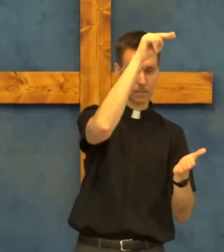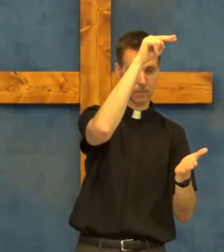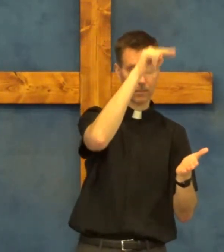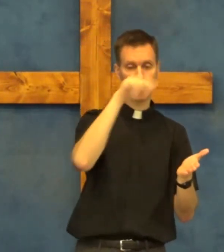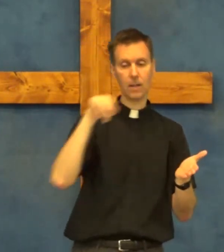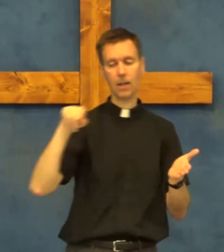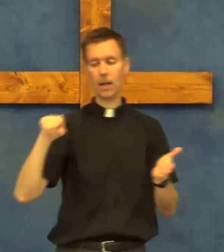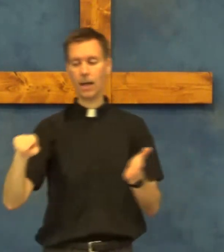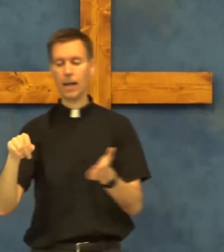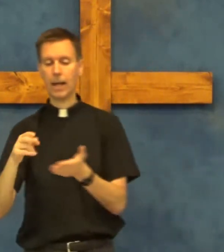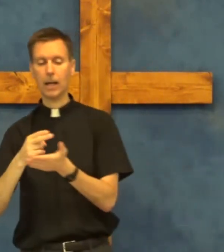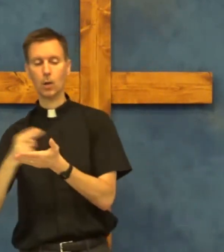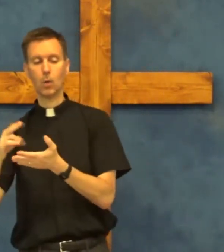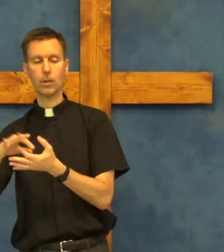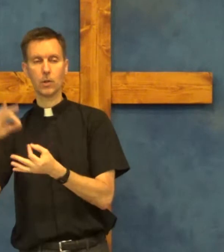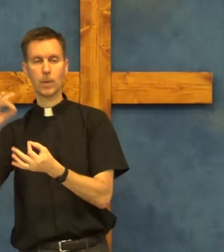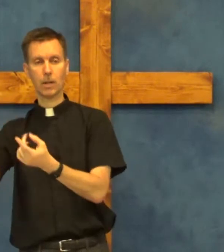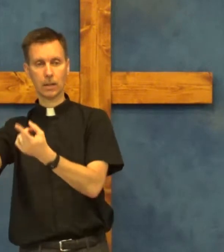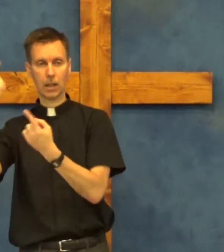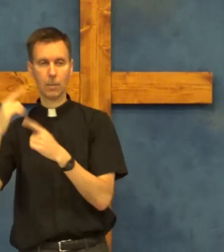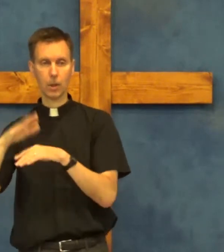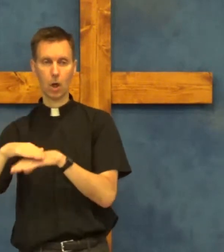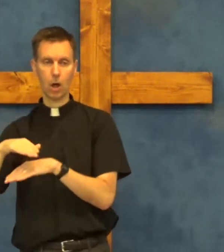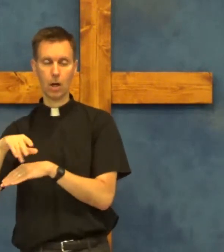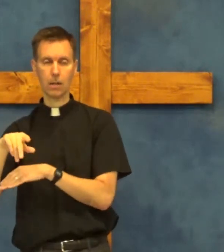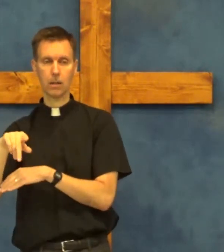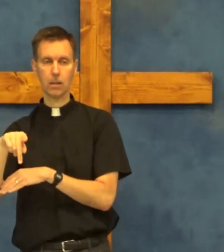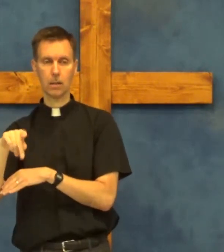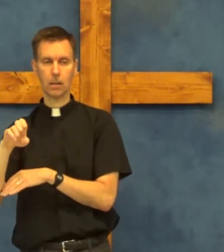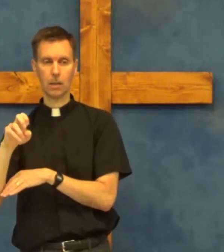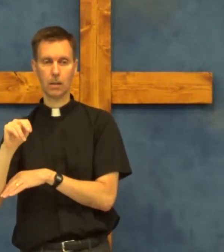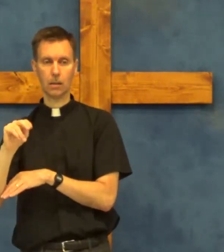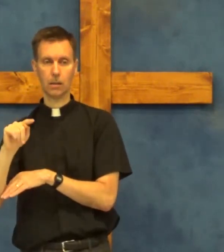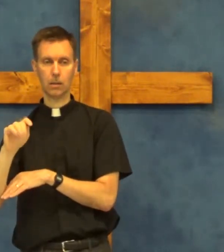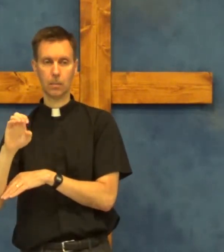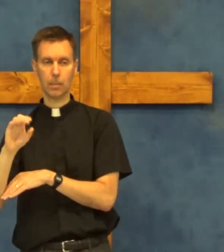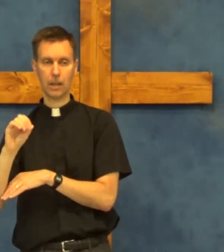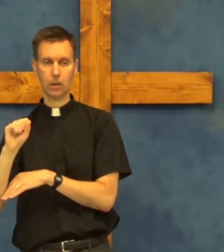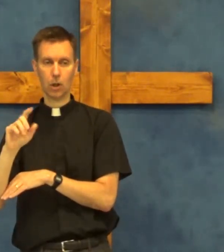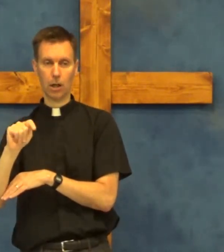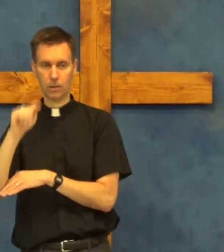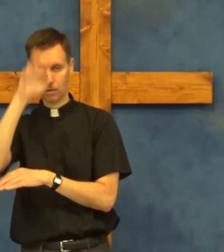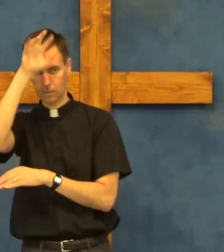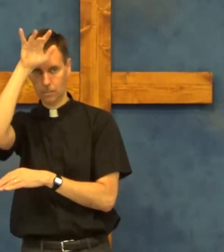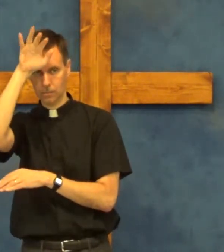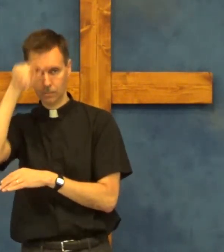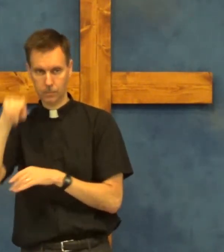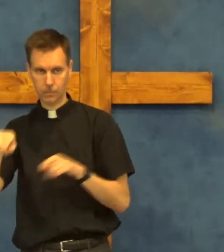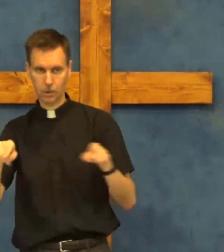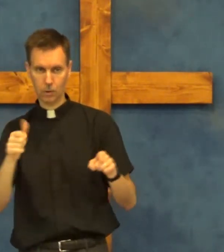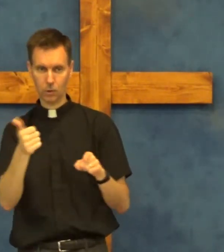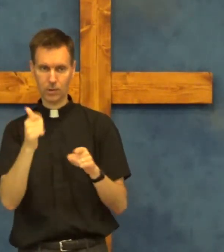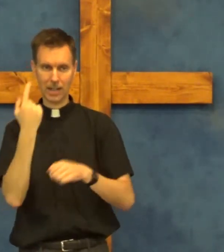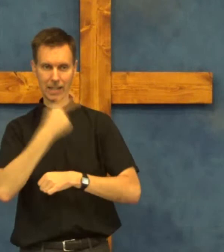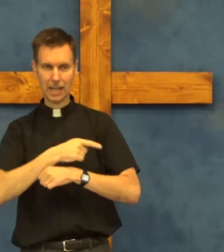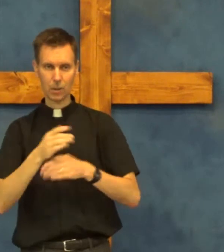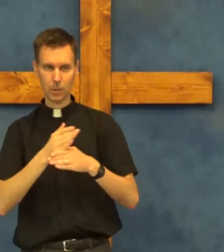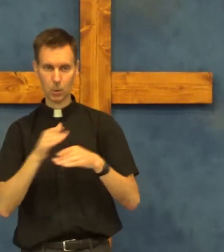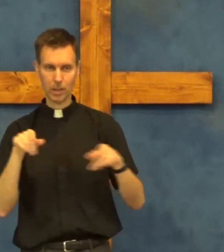and the Holy Spirit coming on Pentecost there's ten days between